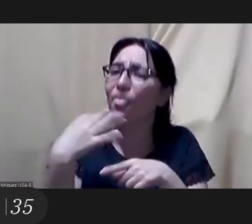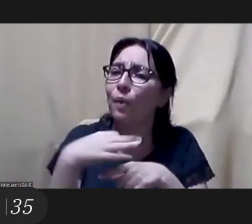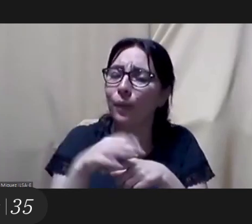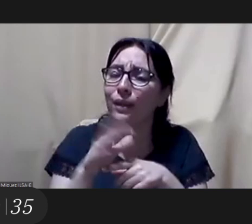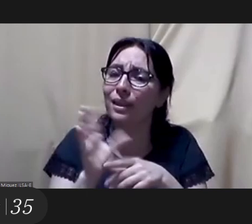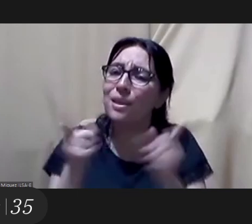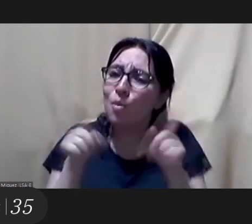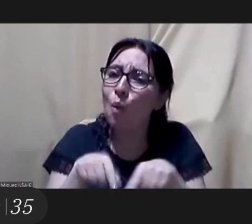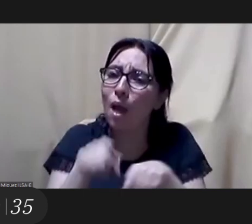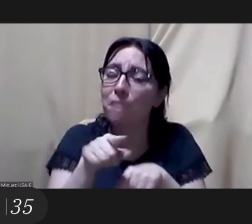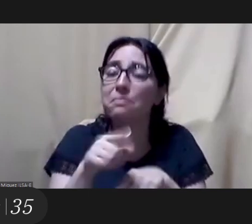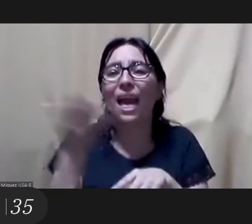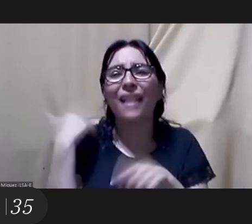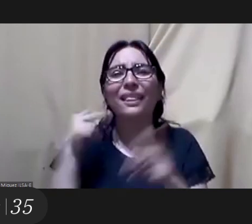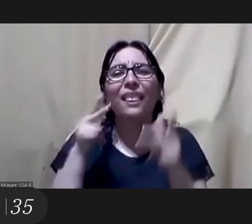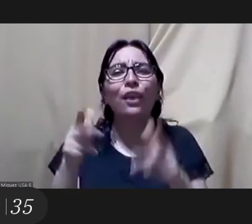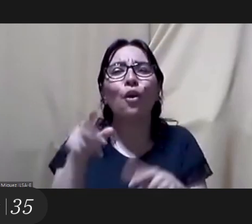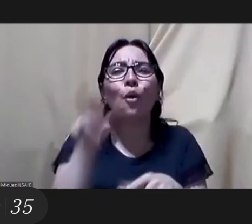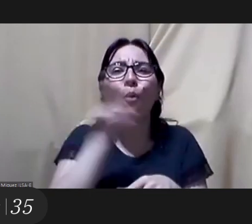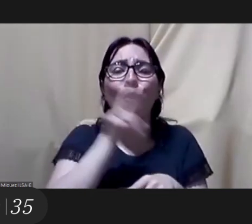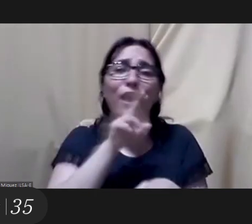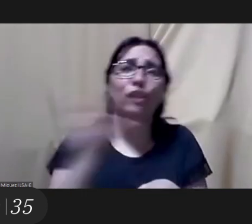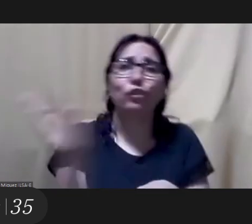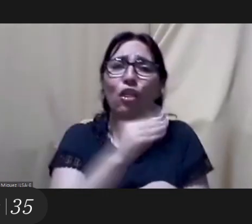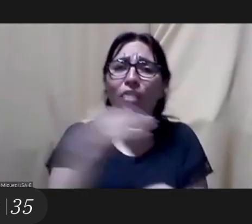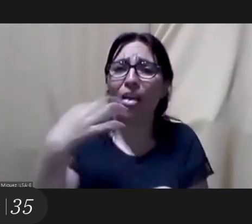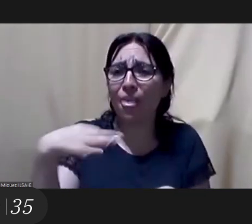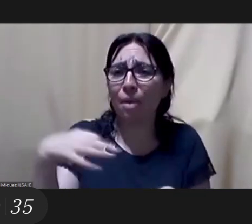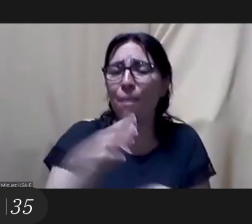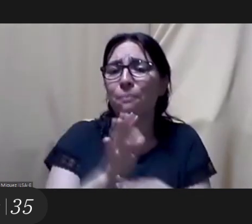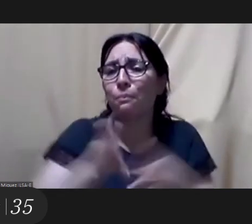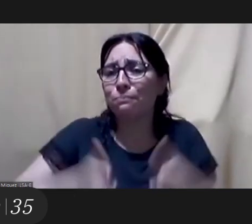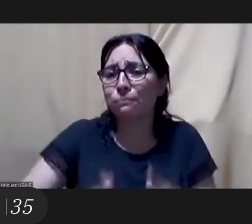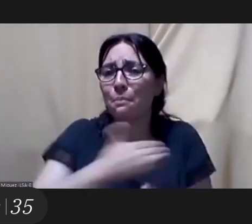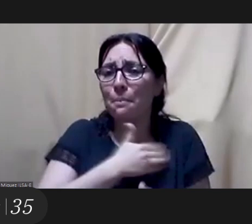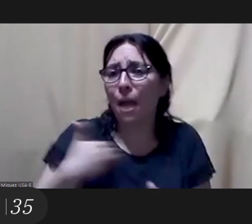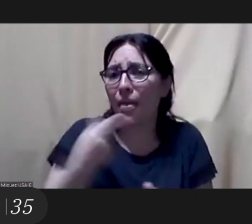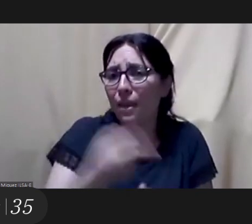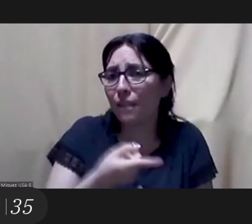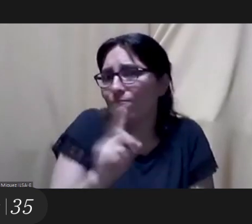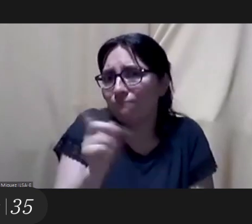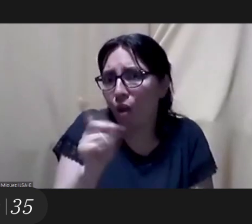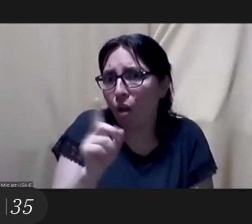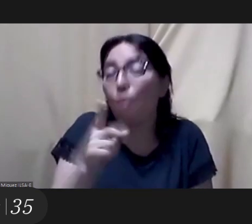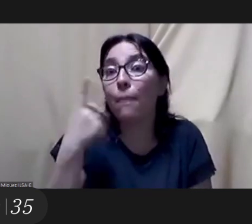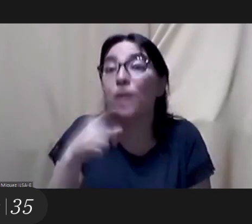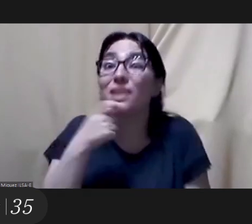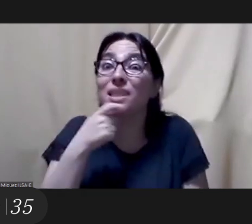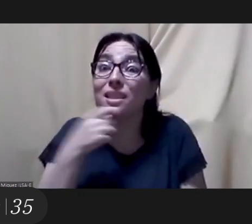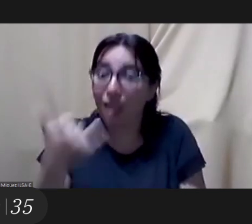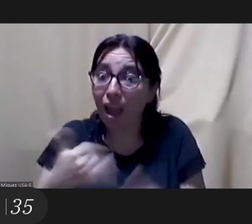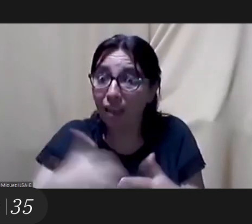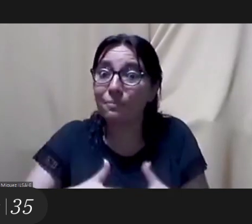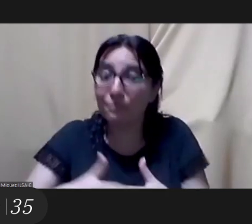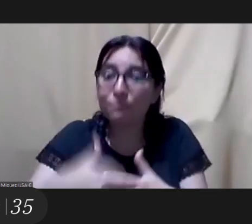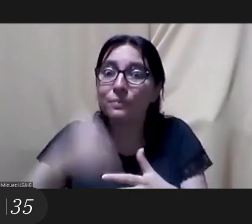before not all women have to be mothers but if a woman is a mother they can also find they should also be able